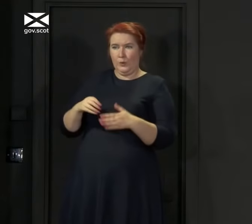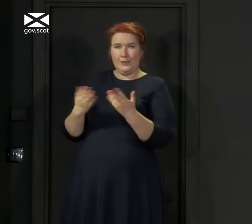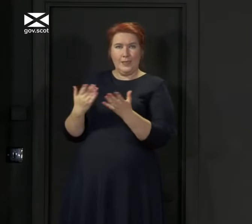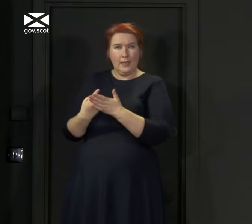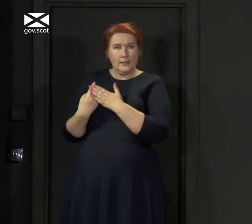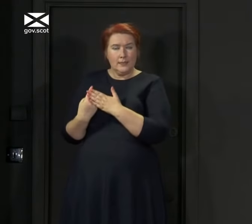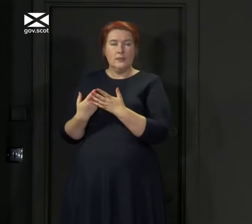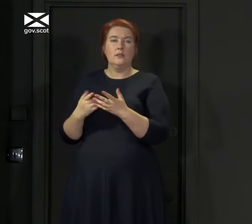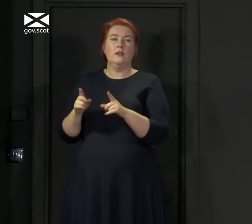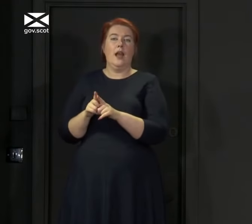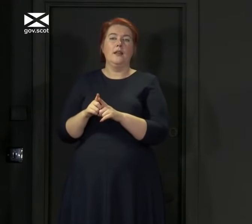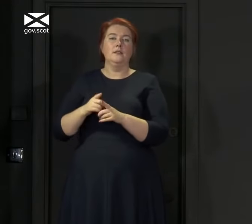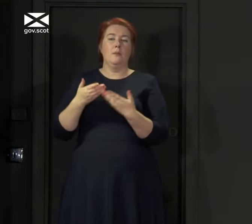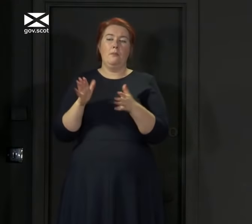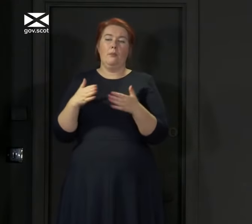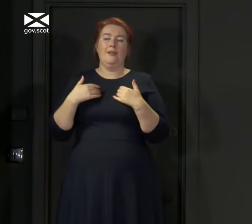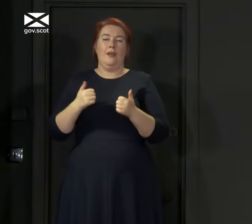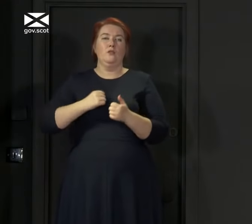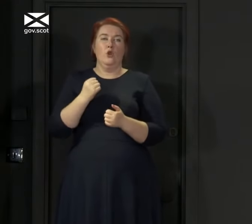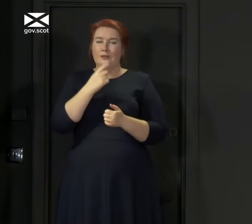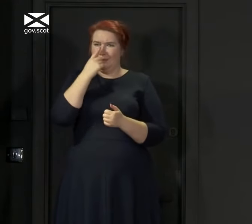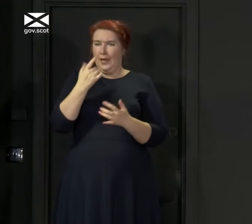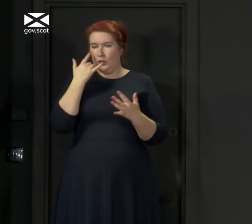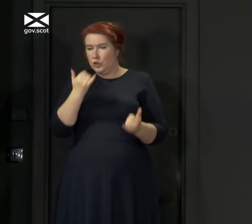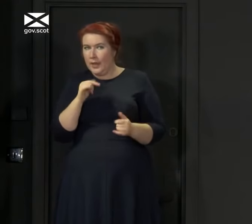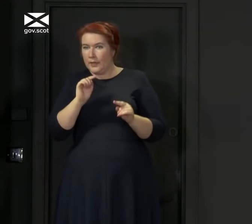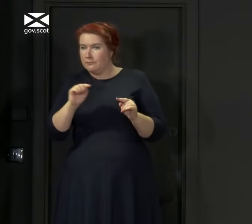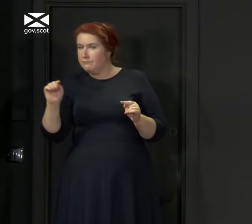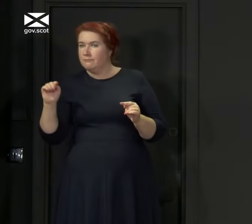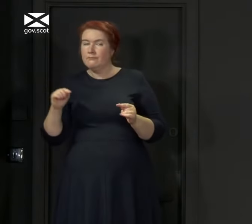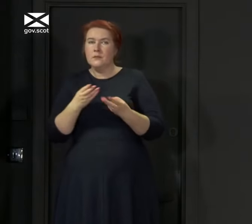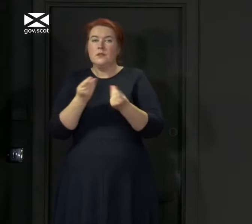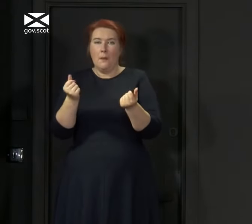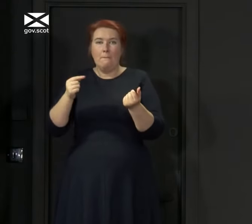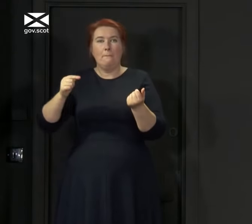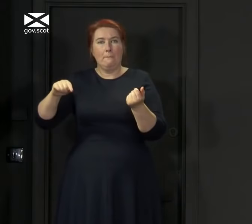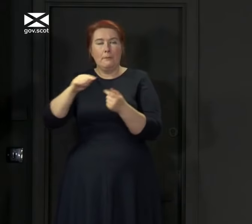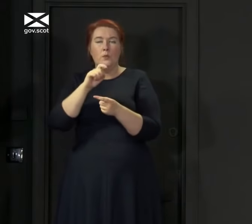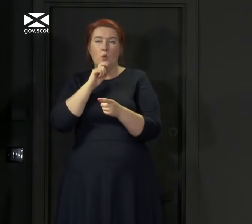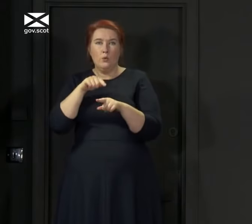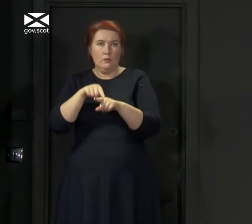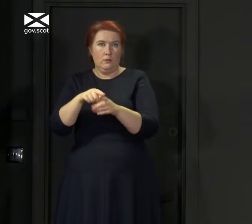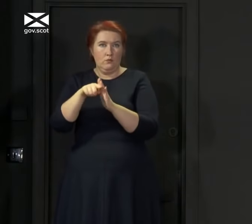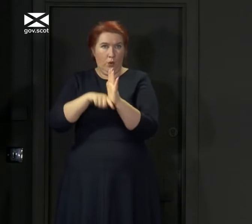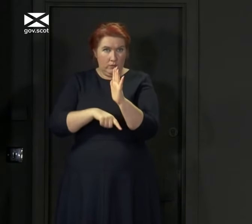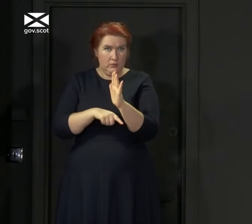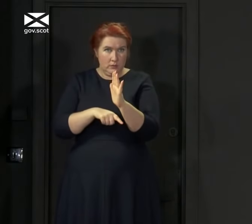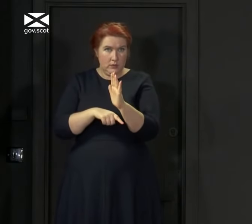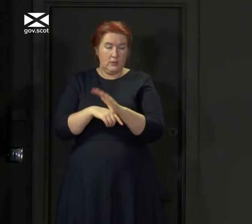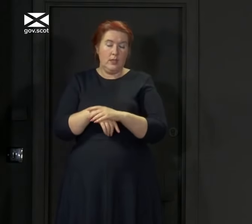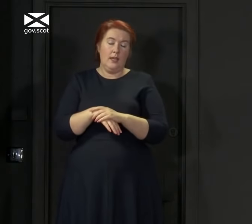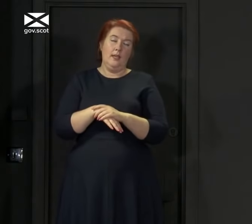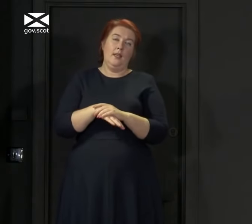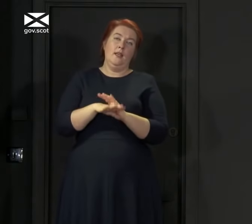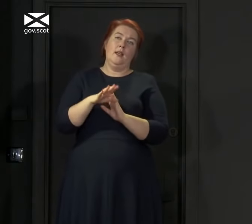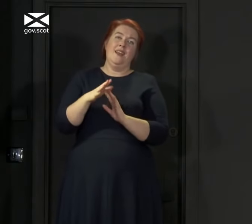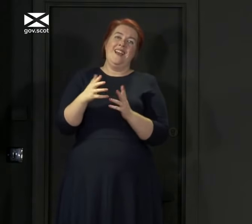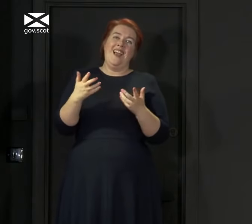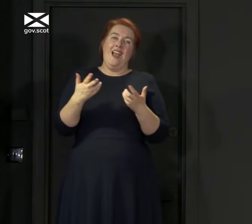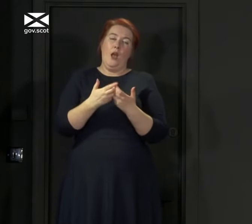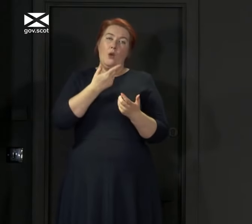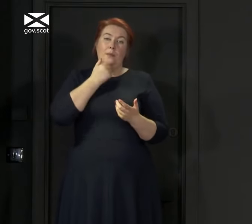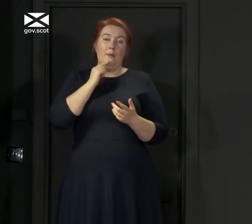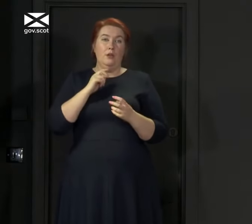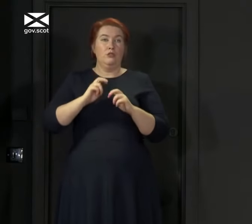on a sample basis, check up to see whether they are complying with that or not. Clearly, the way people travel